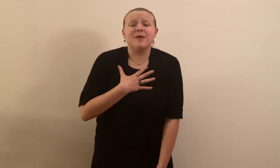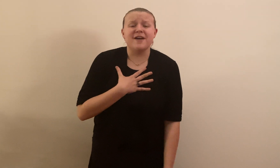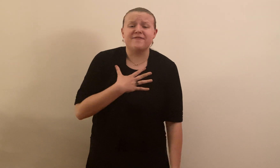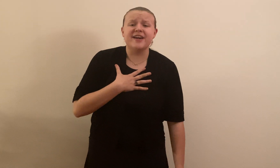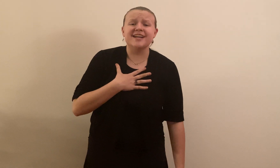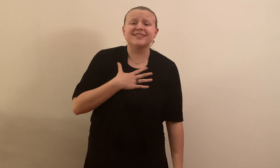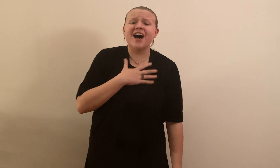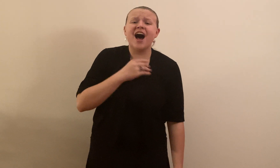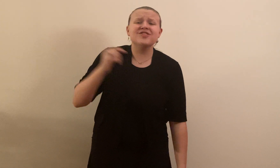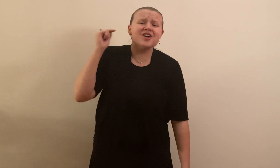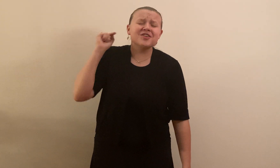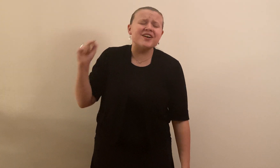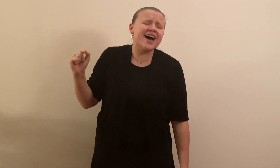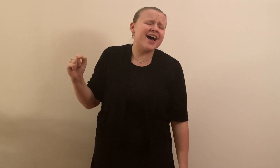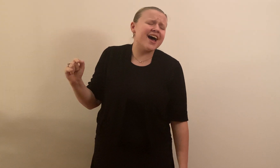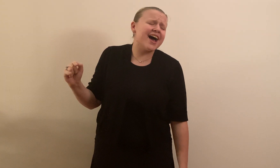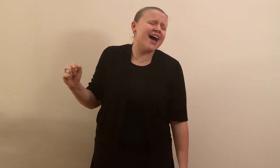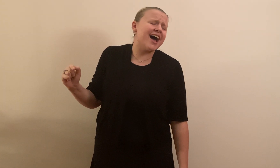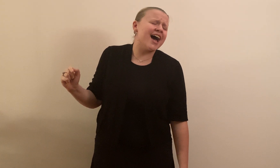my feet on the ground